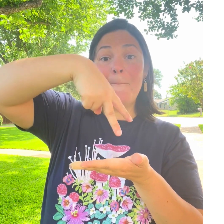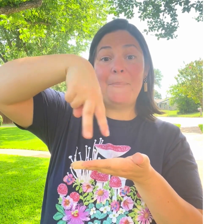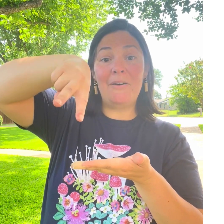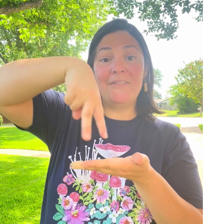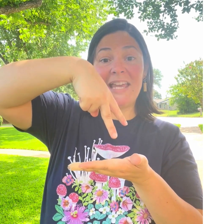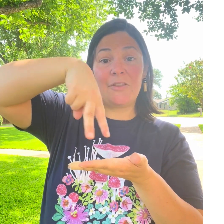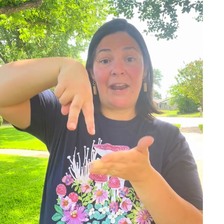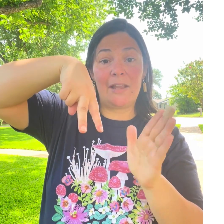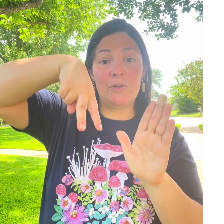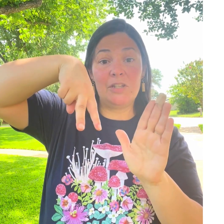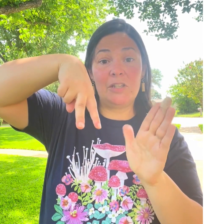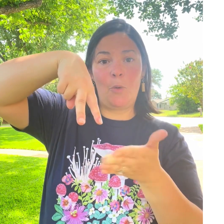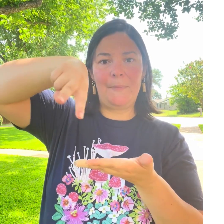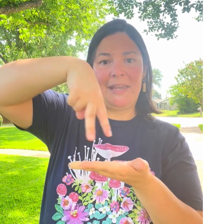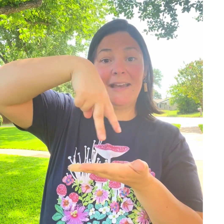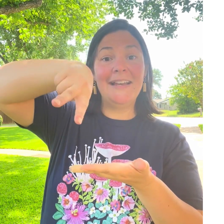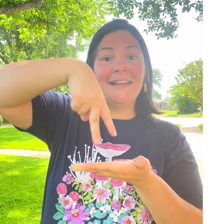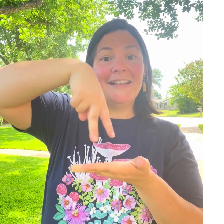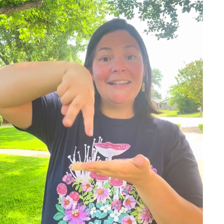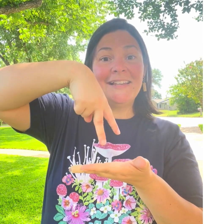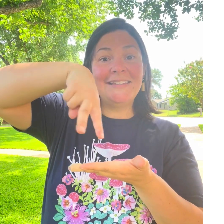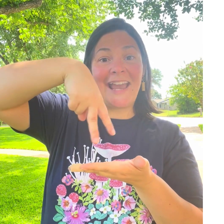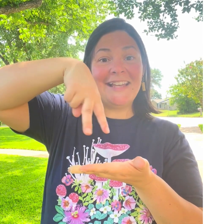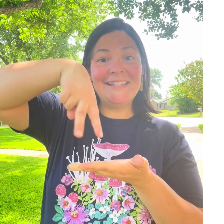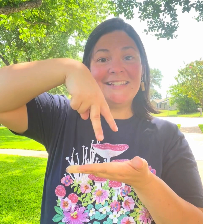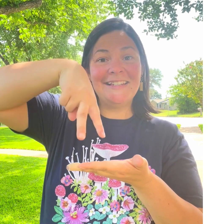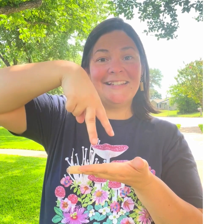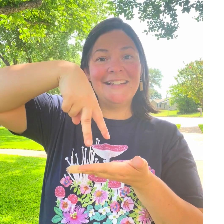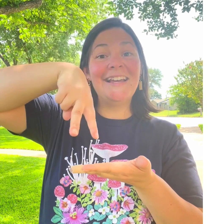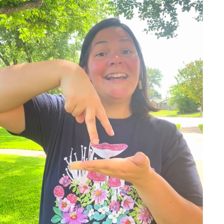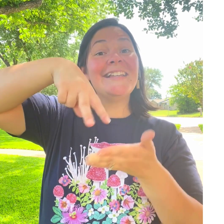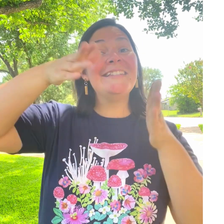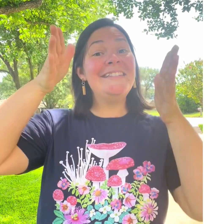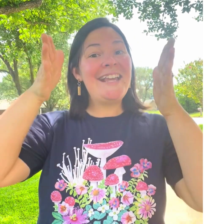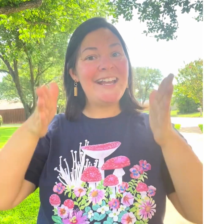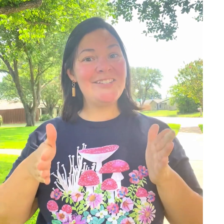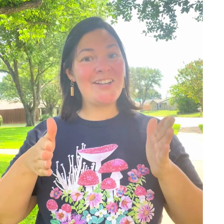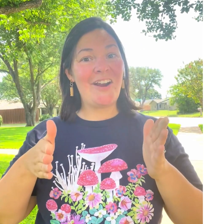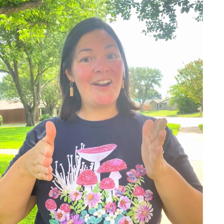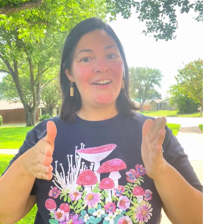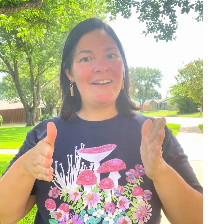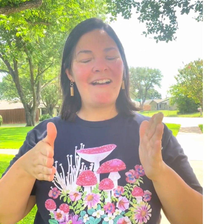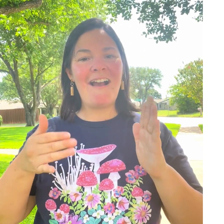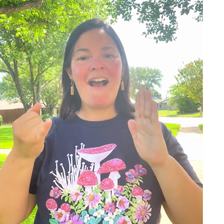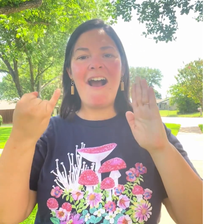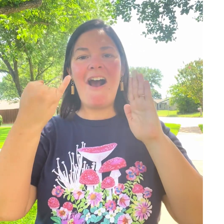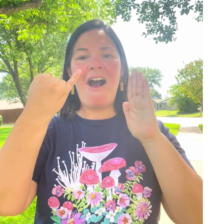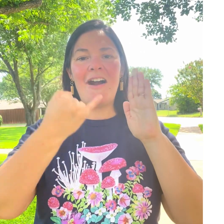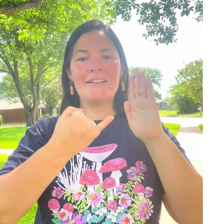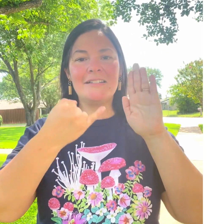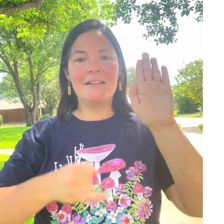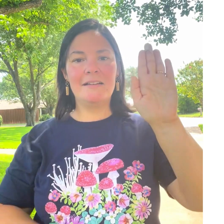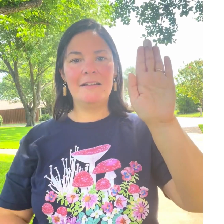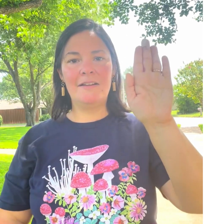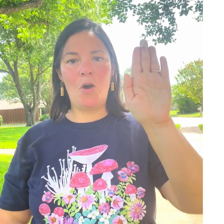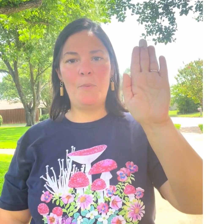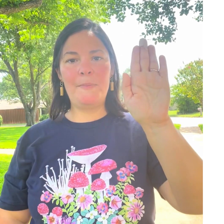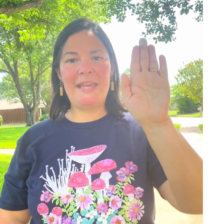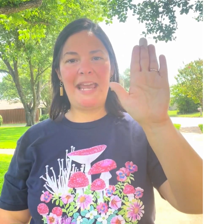above the other hand, which is an open B. Dance. Dancer. Art. Open B